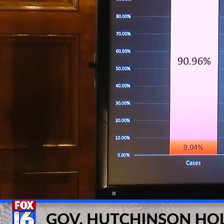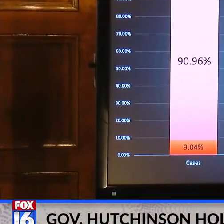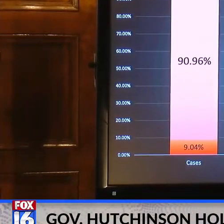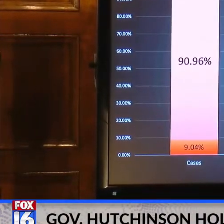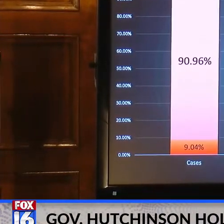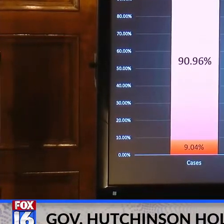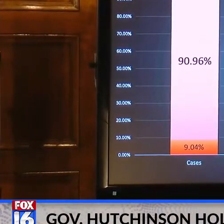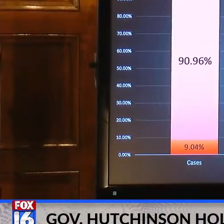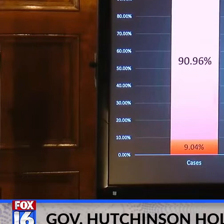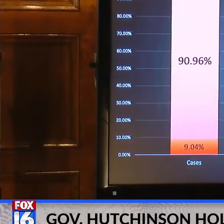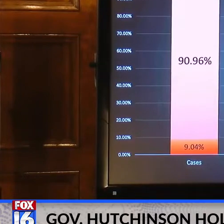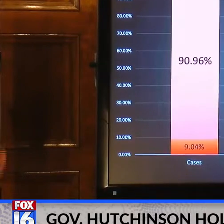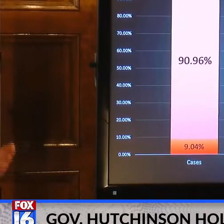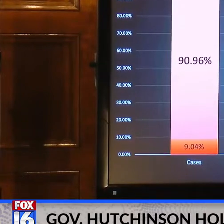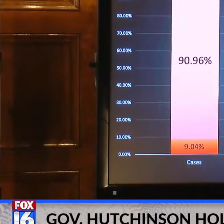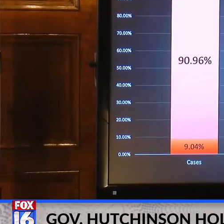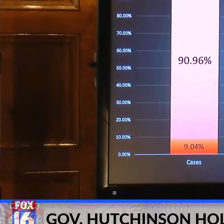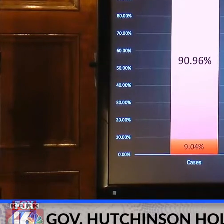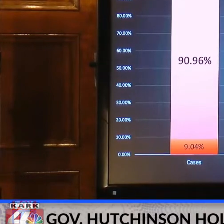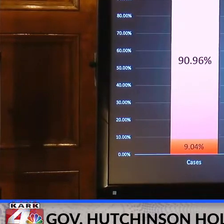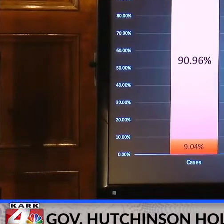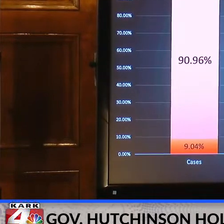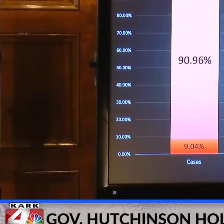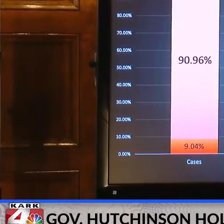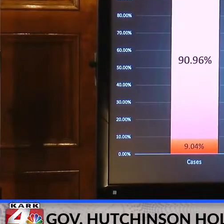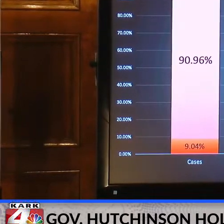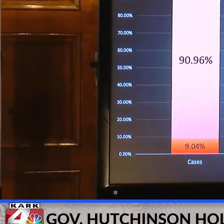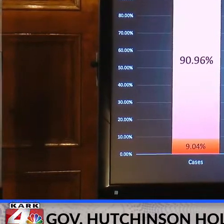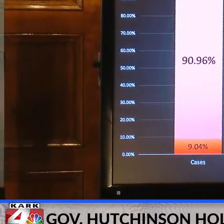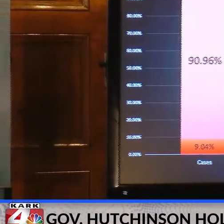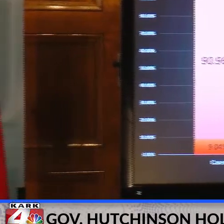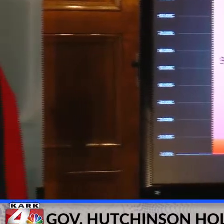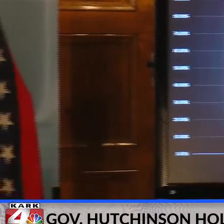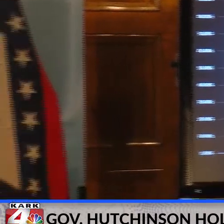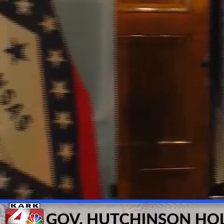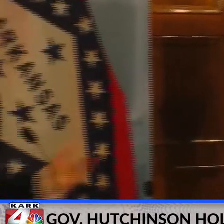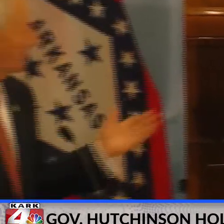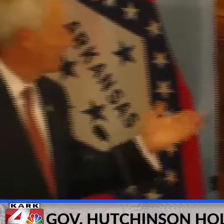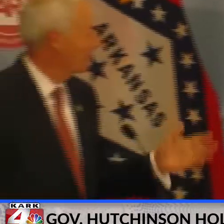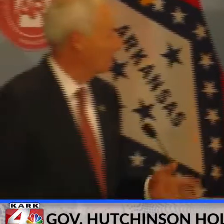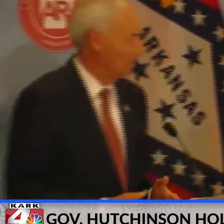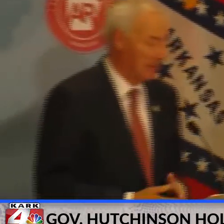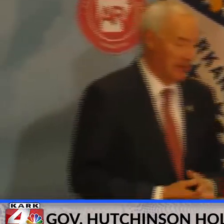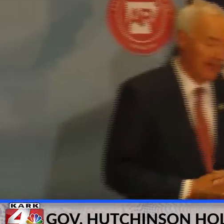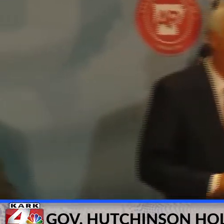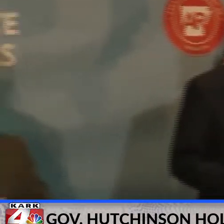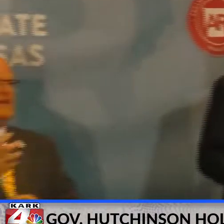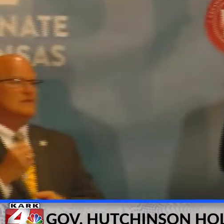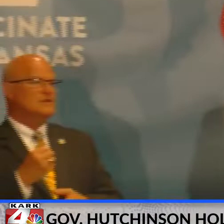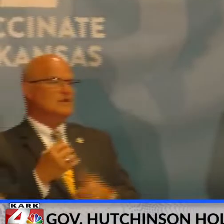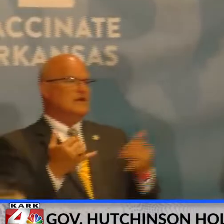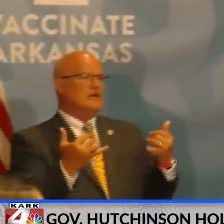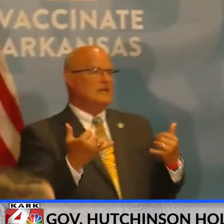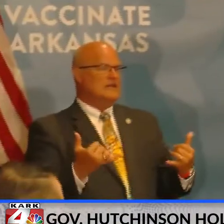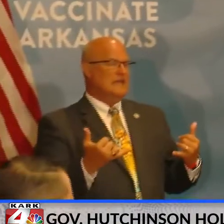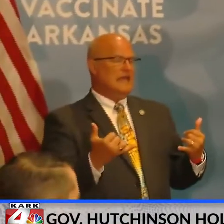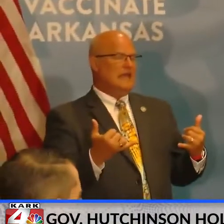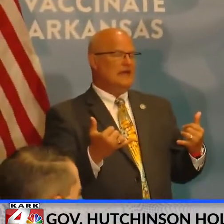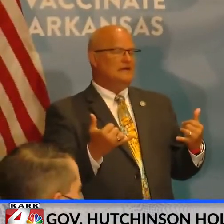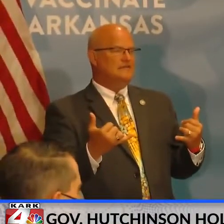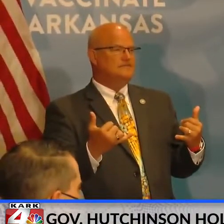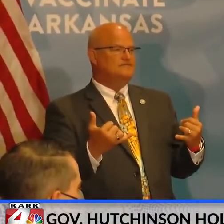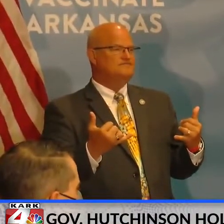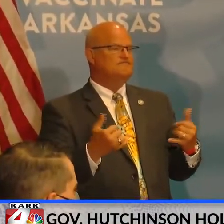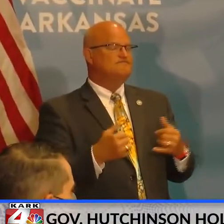were in individuals that were not fully vaccinated as well. And so now let's come back though.